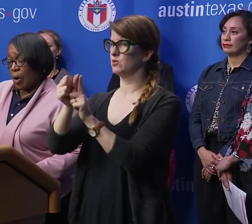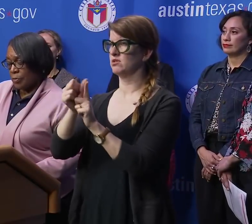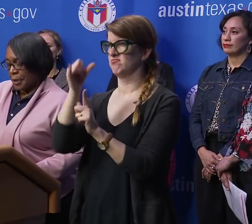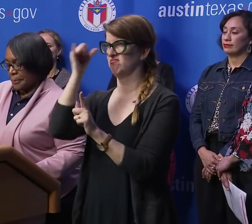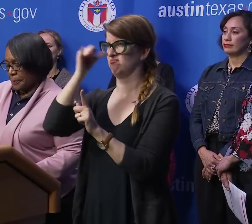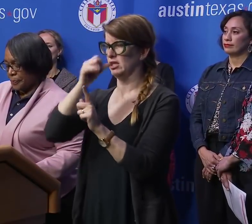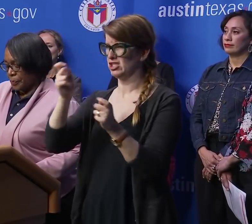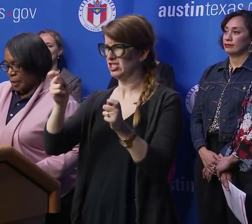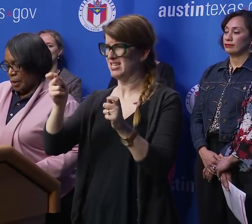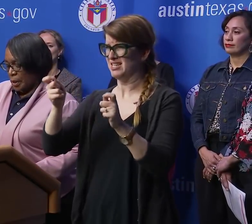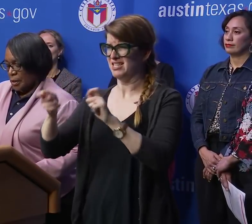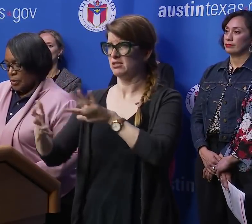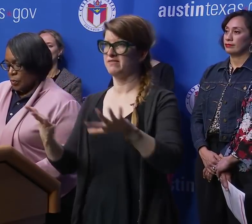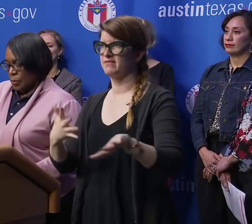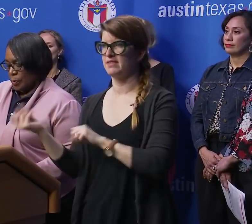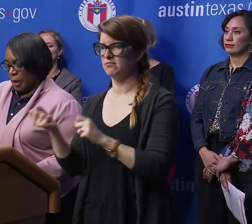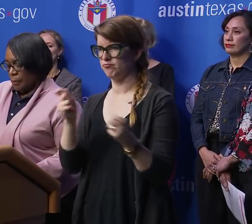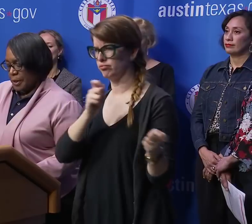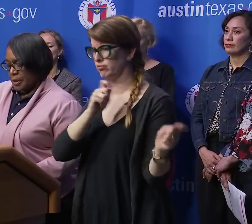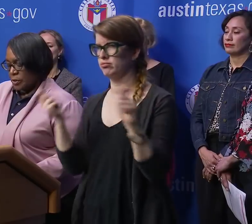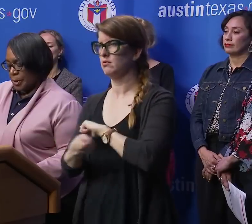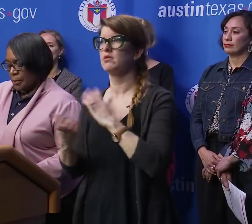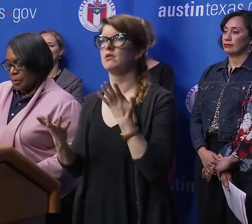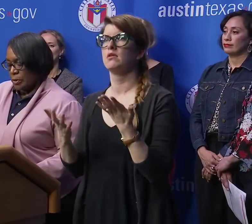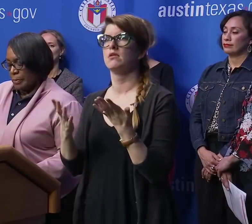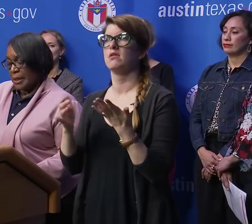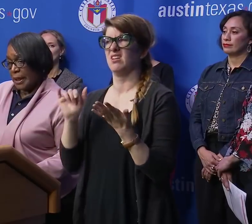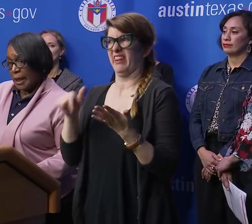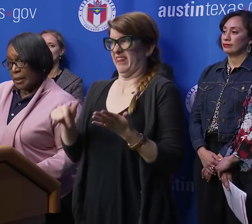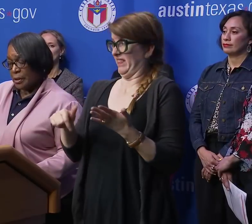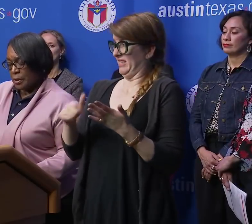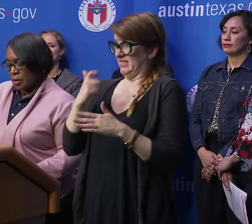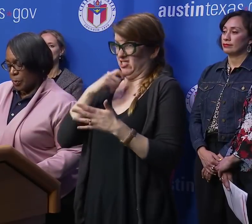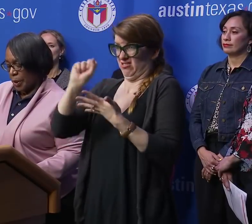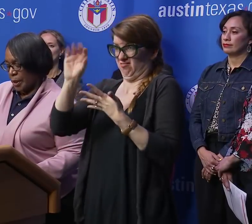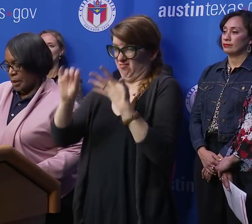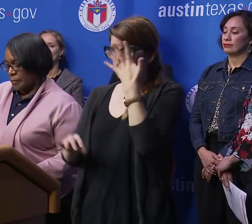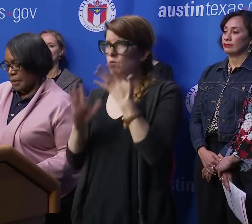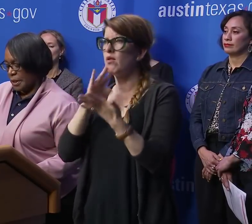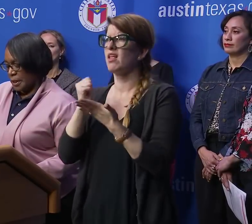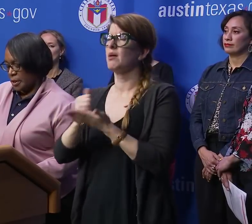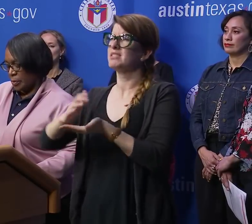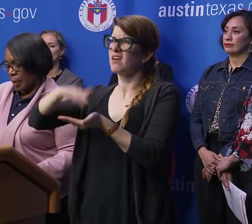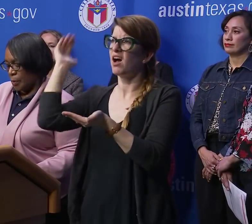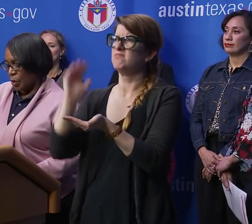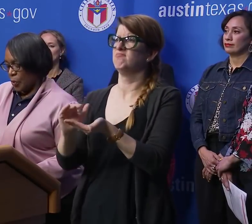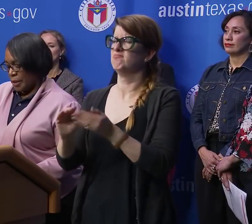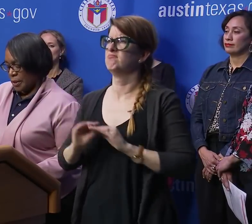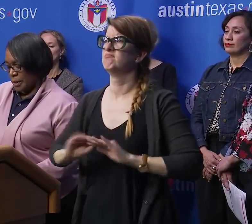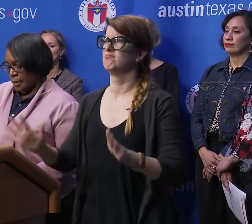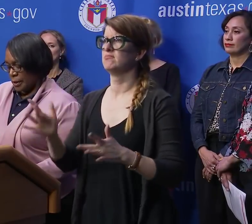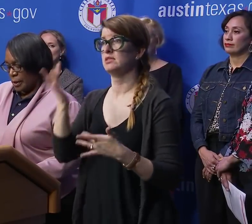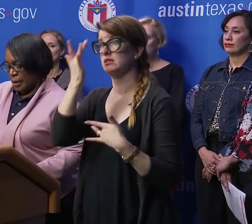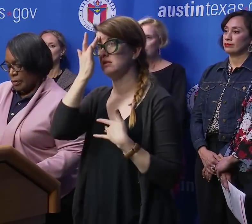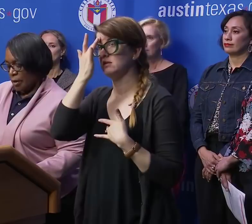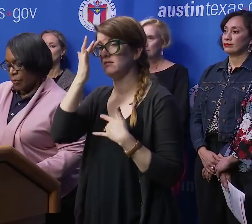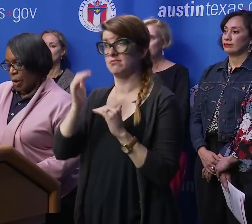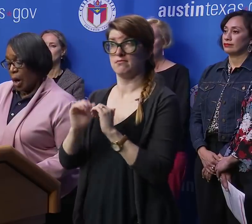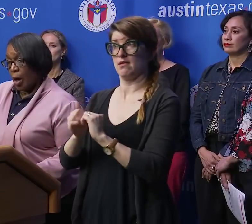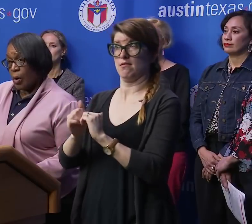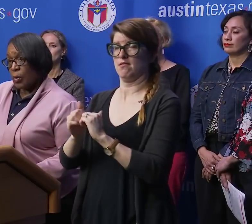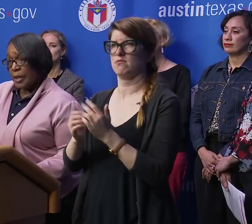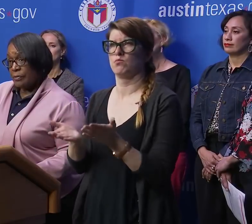evolving, this will help us to be able to mitigate the spread of disease by requesting that